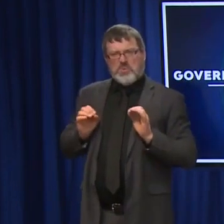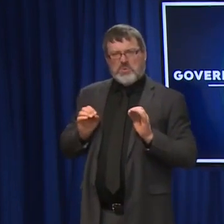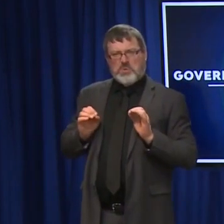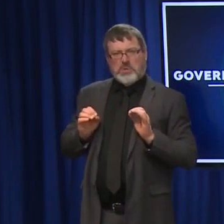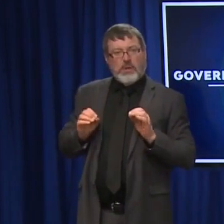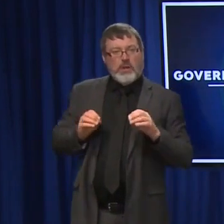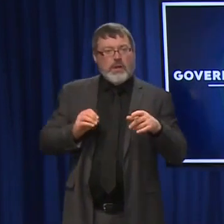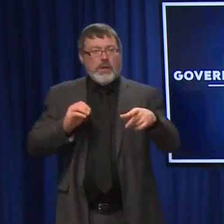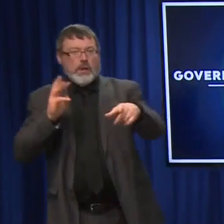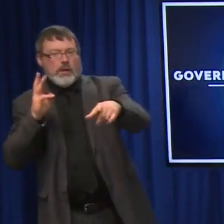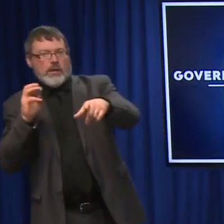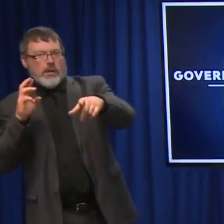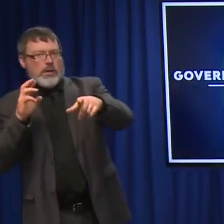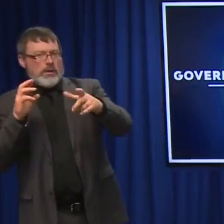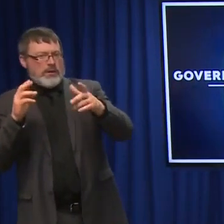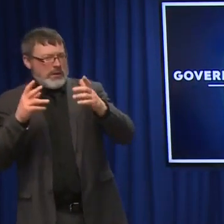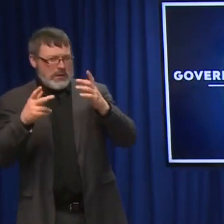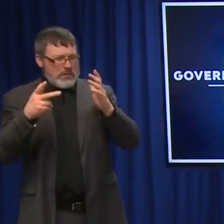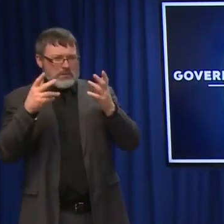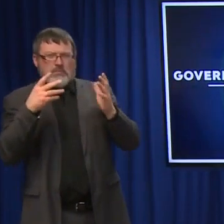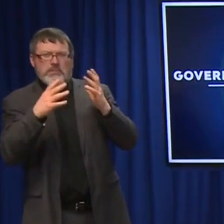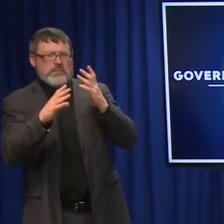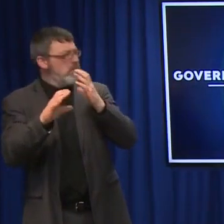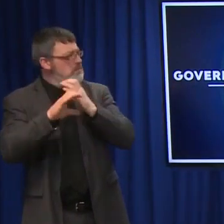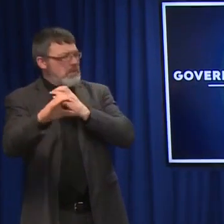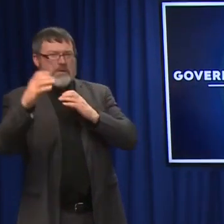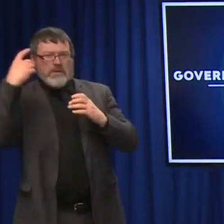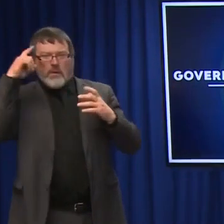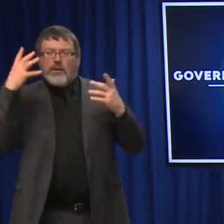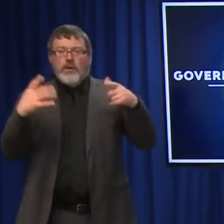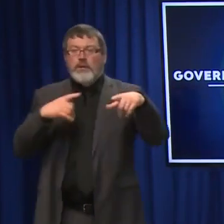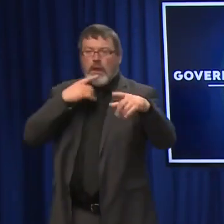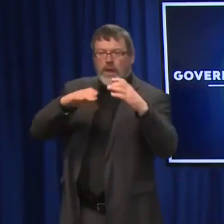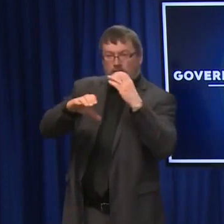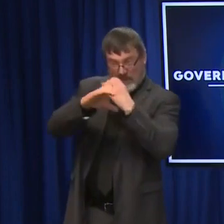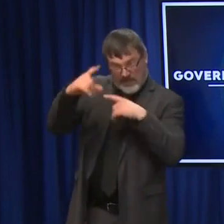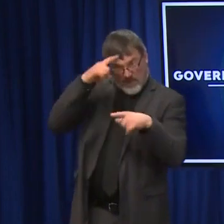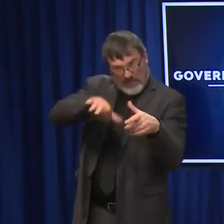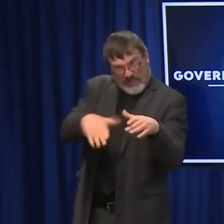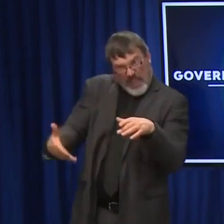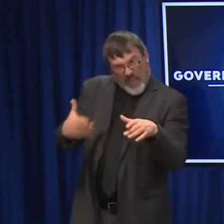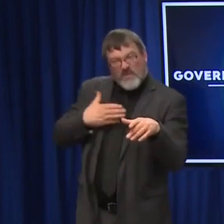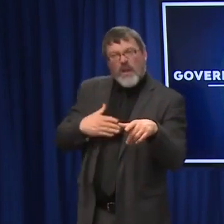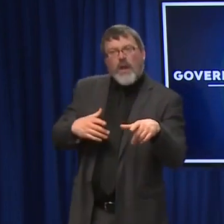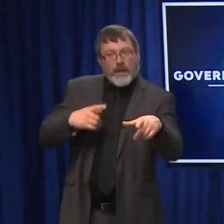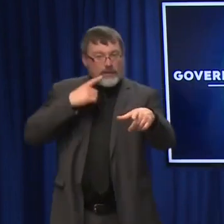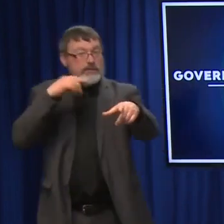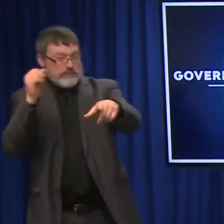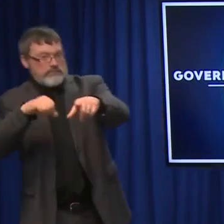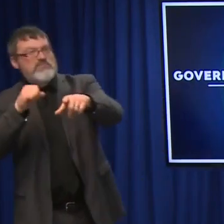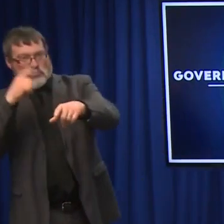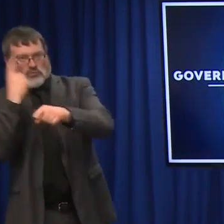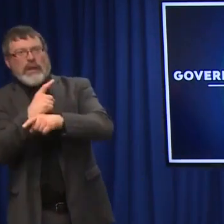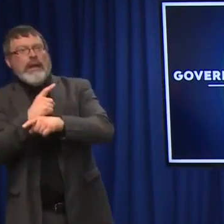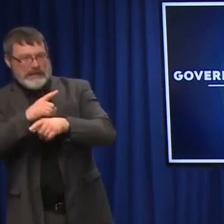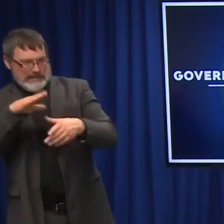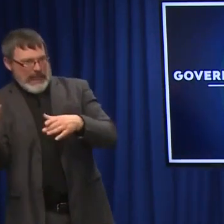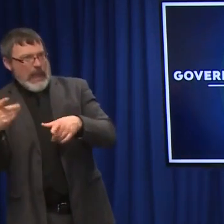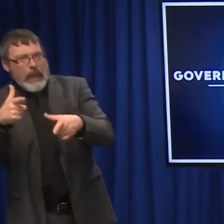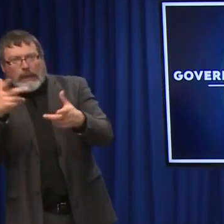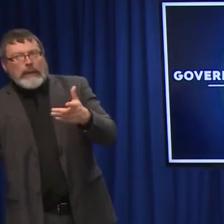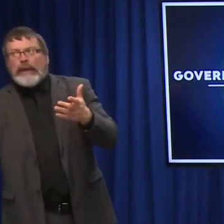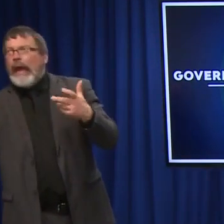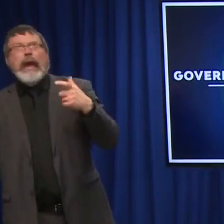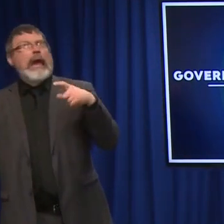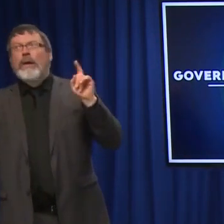a refrigerator truck for dealing with the deceased. Yeah, provide if they need it. Yeah. That is not